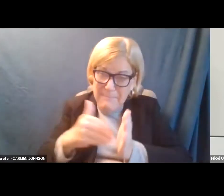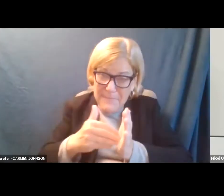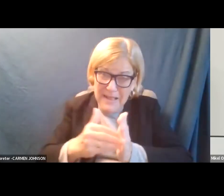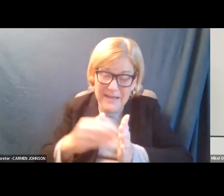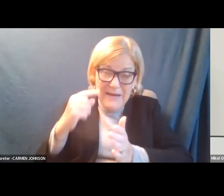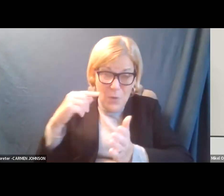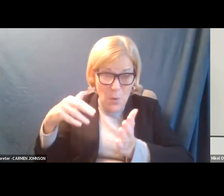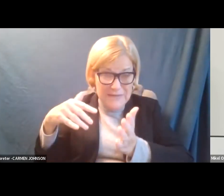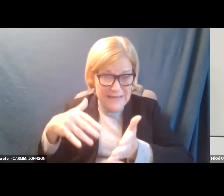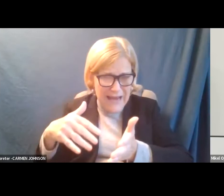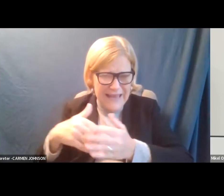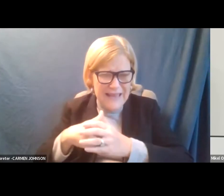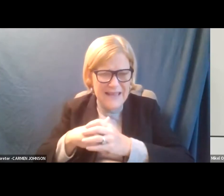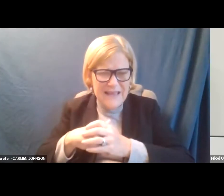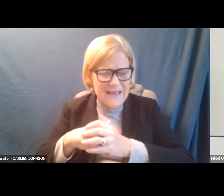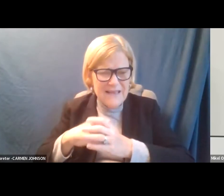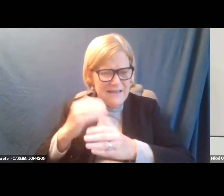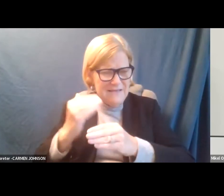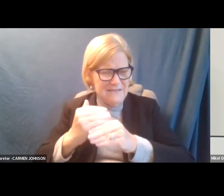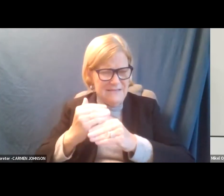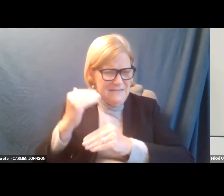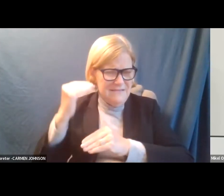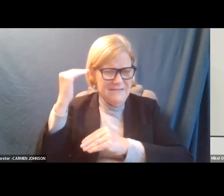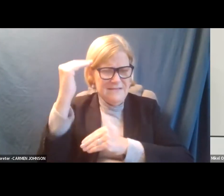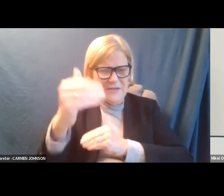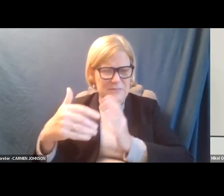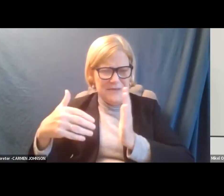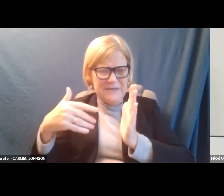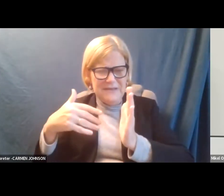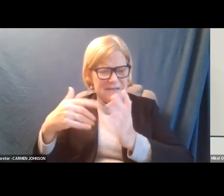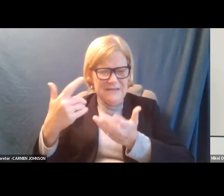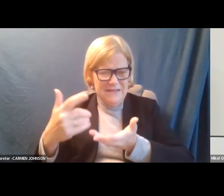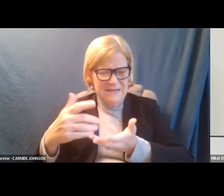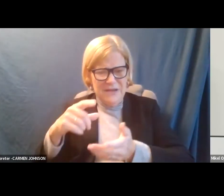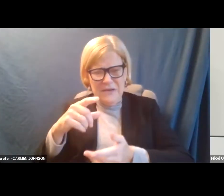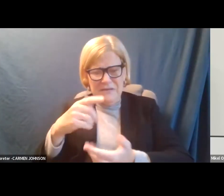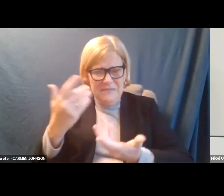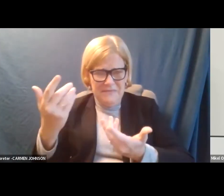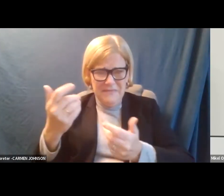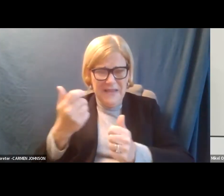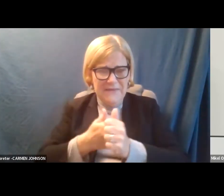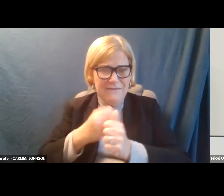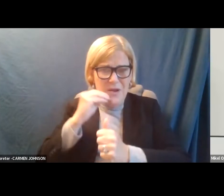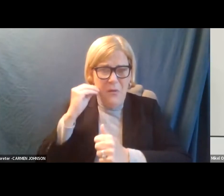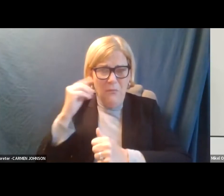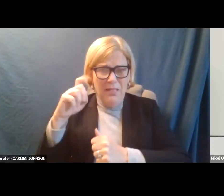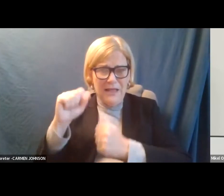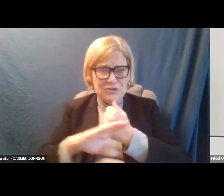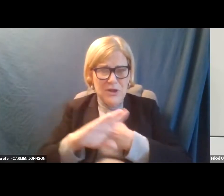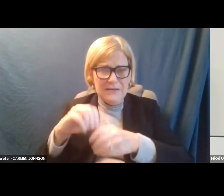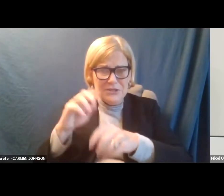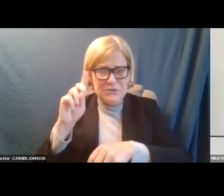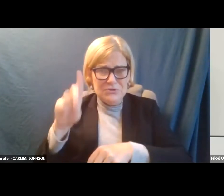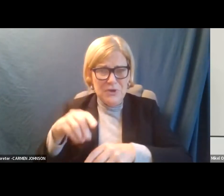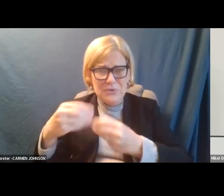a study that, that just sounds way too steep. I mean, you could almost like if every homeless shelter in Detroit a